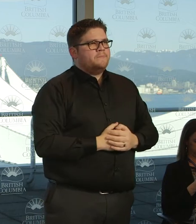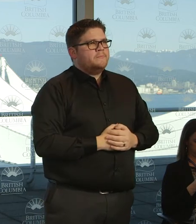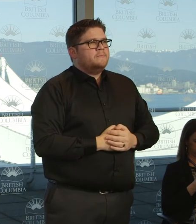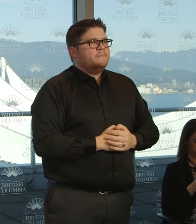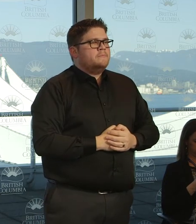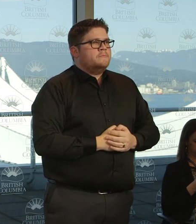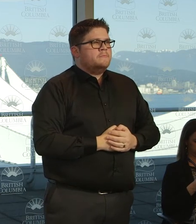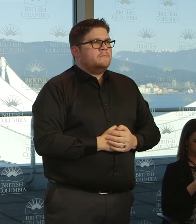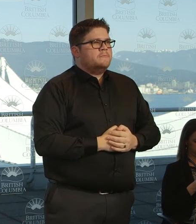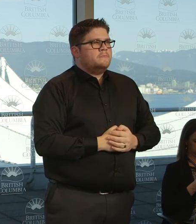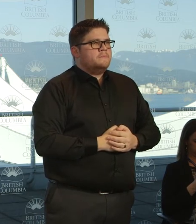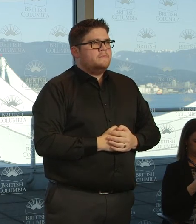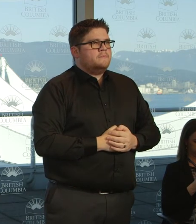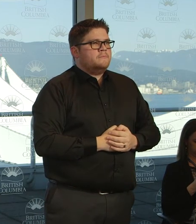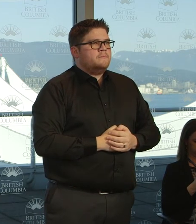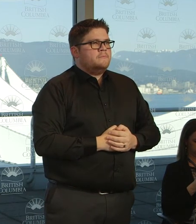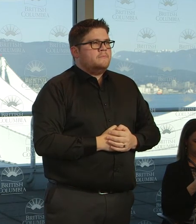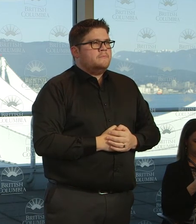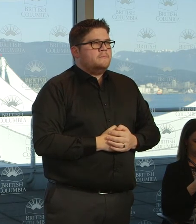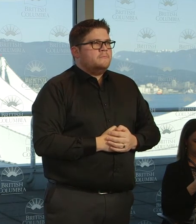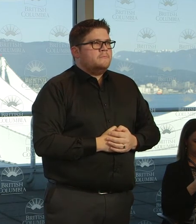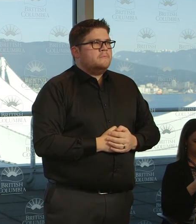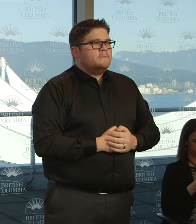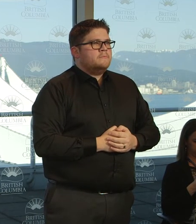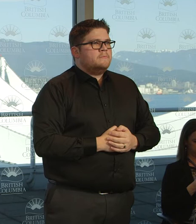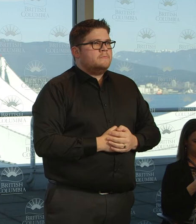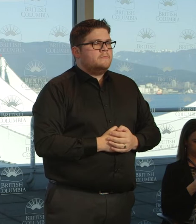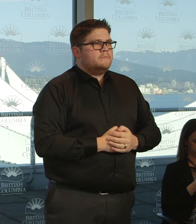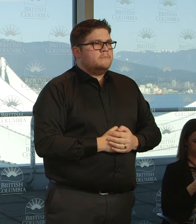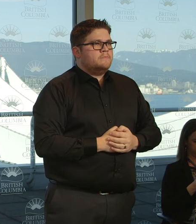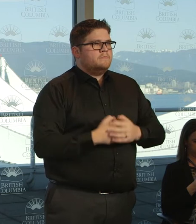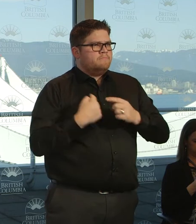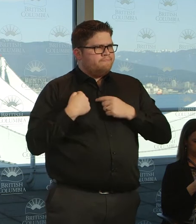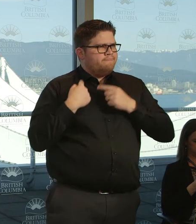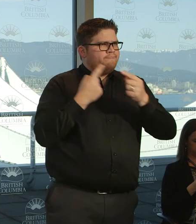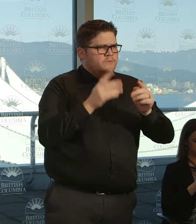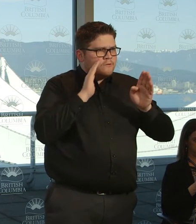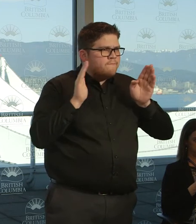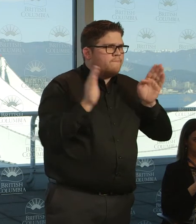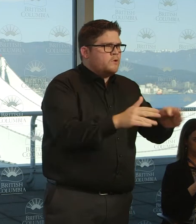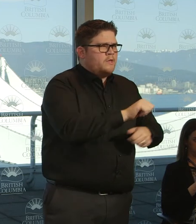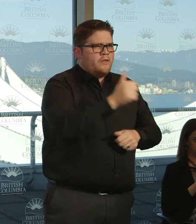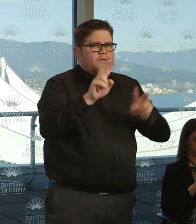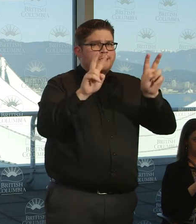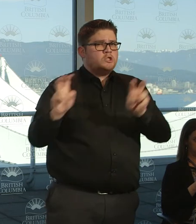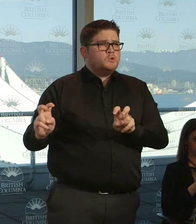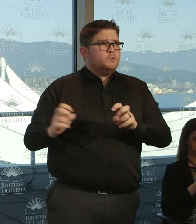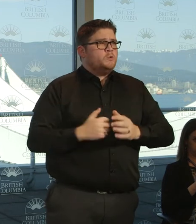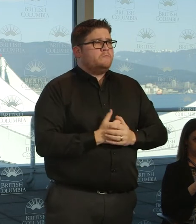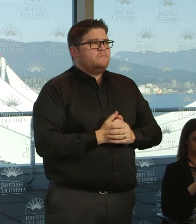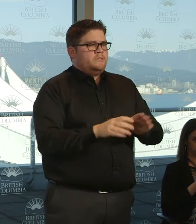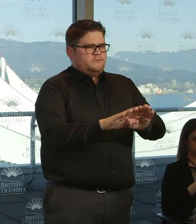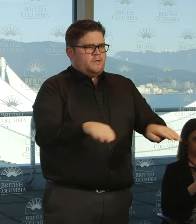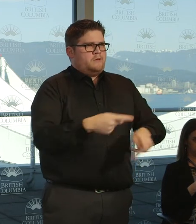So one of the other issues that we've been working on over the last little while is about childcare services. And childcare services